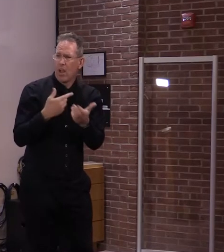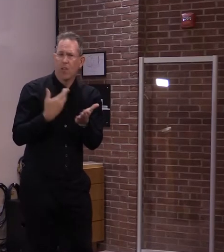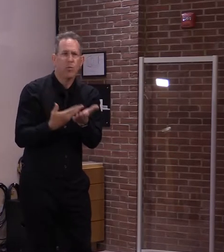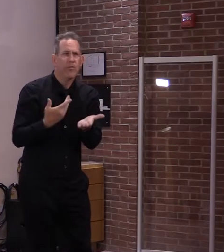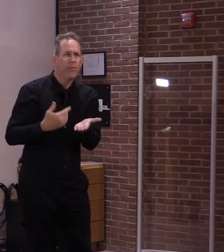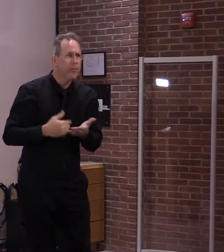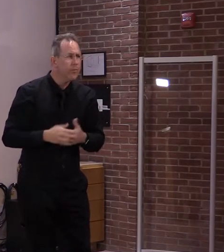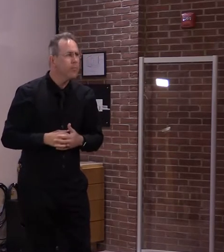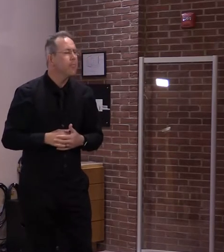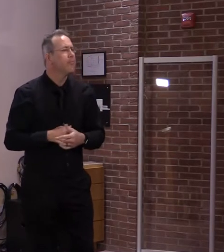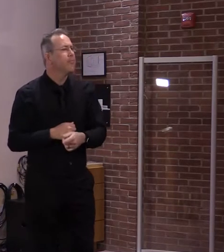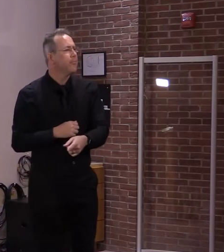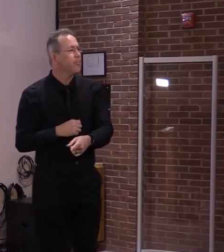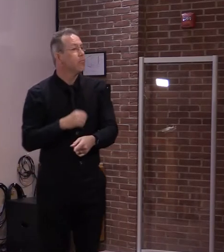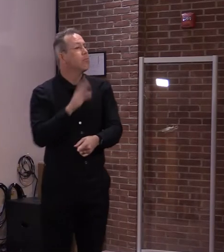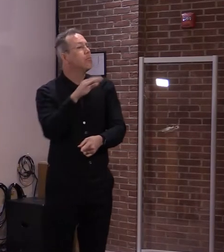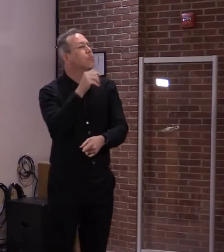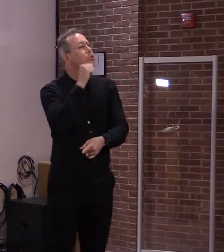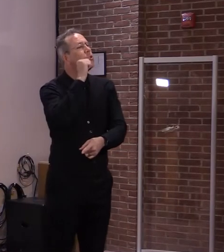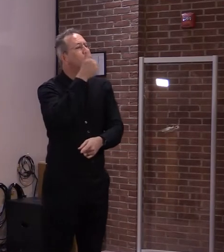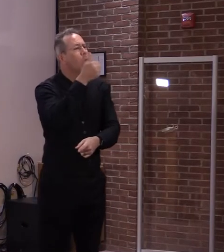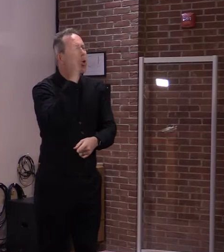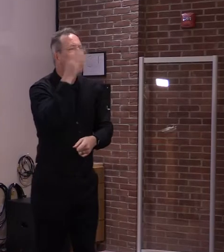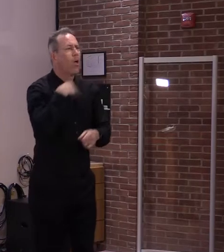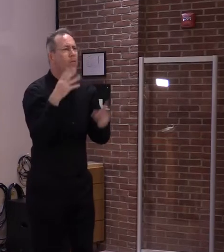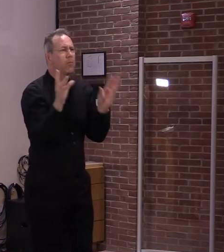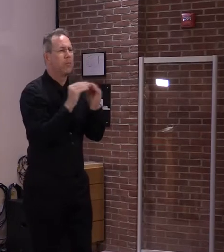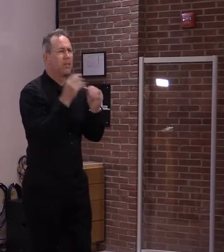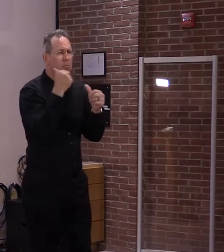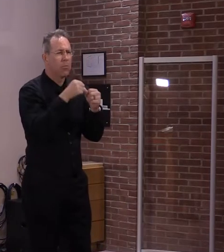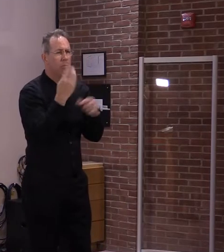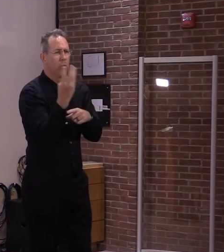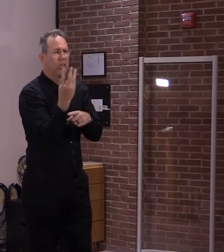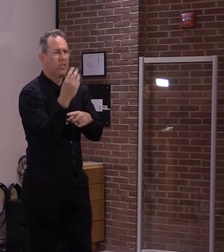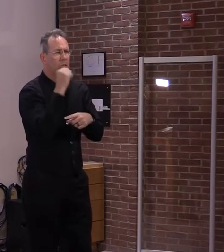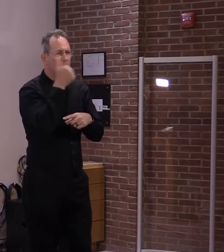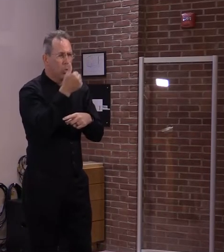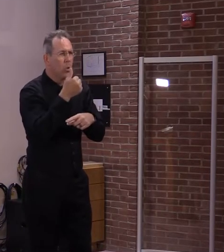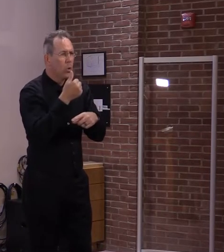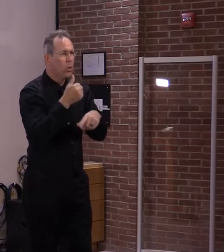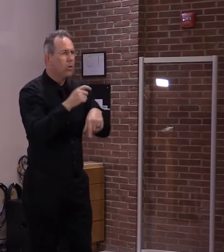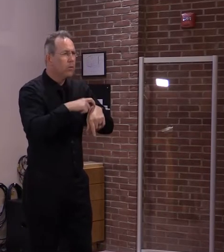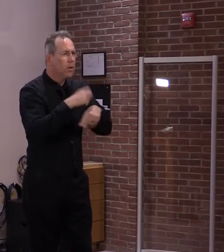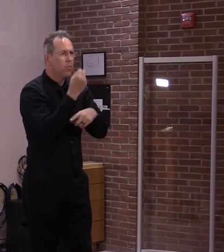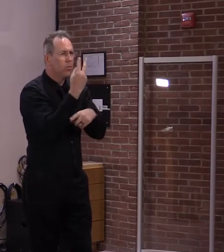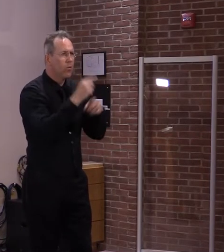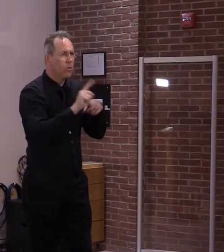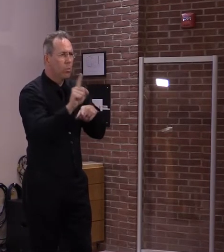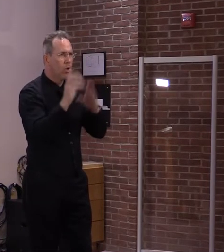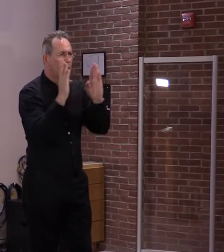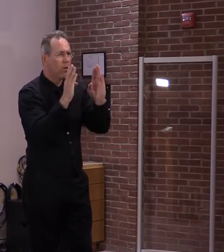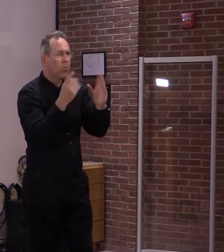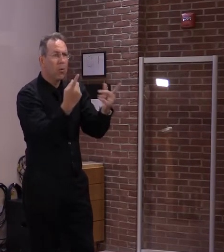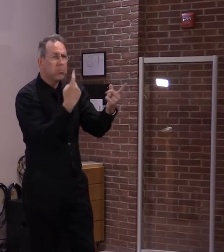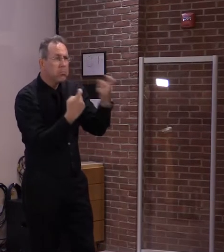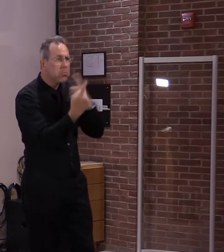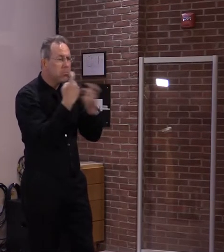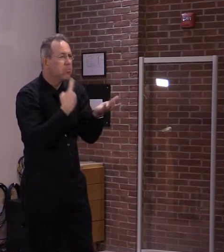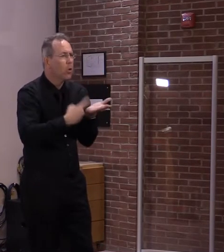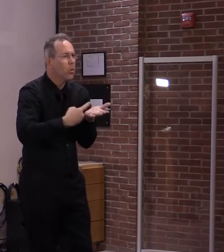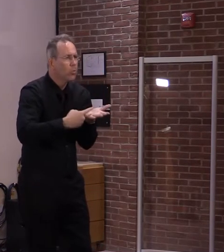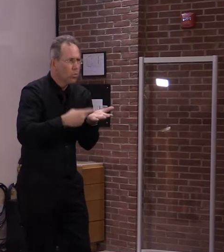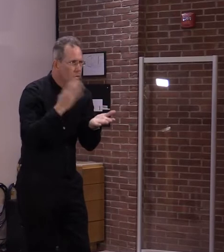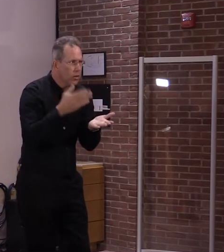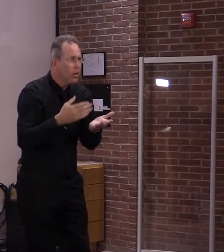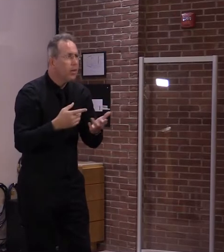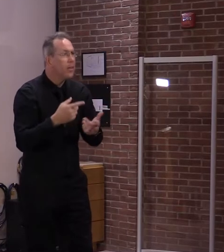questions. But for instance, if someone is needing to remain home to care for a loved one